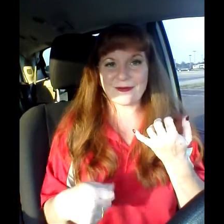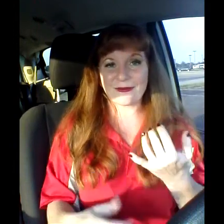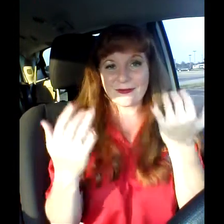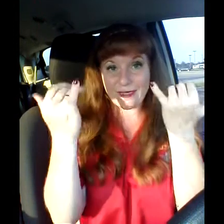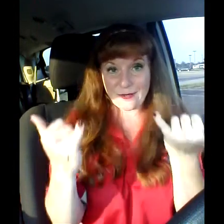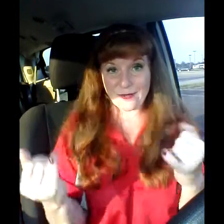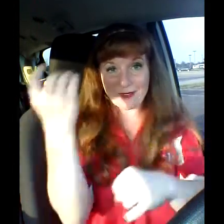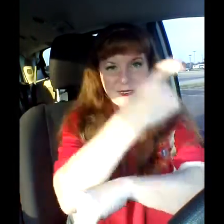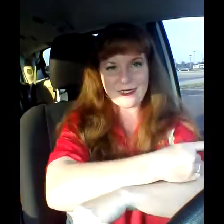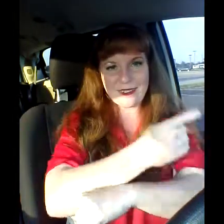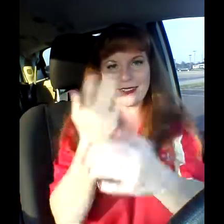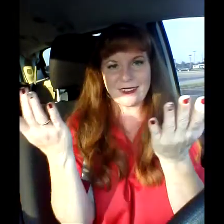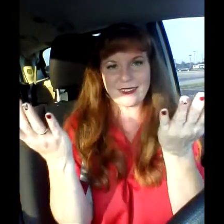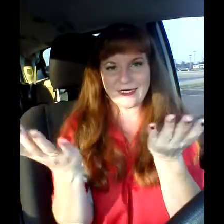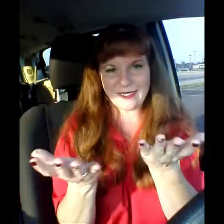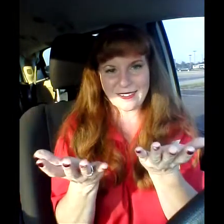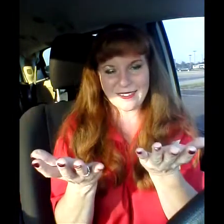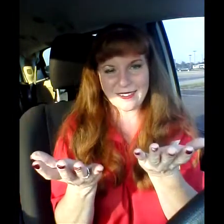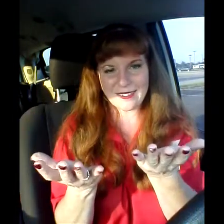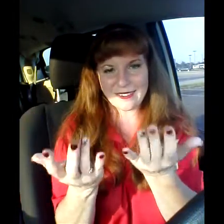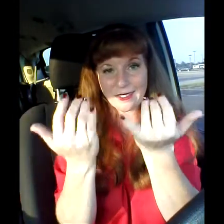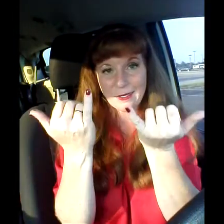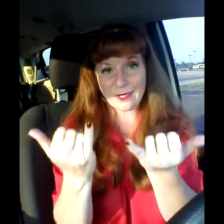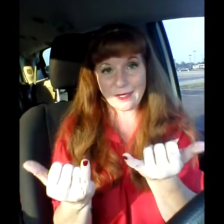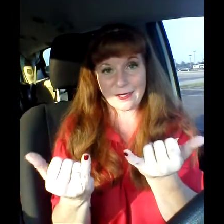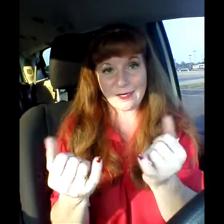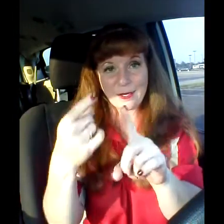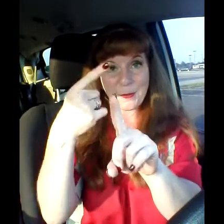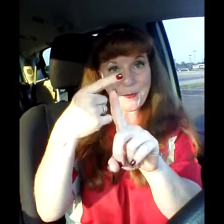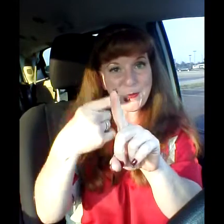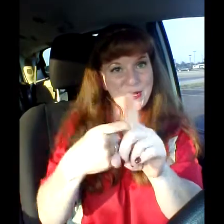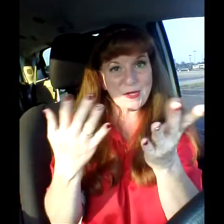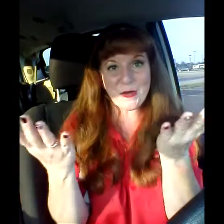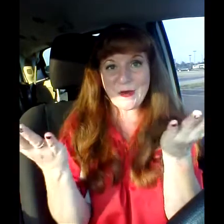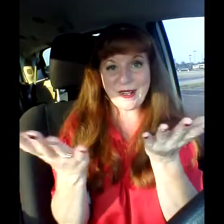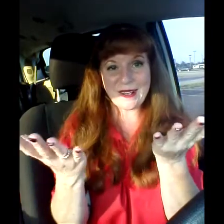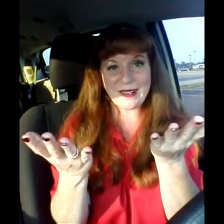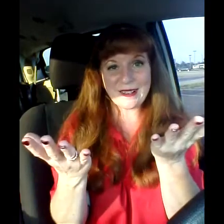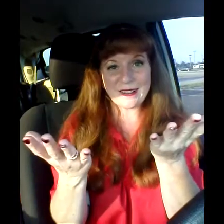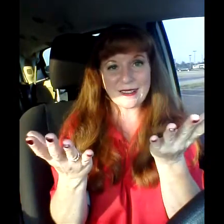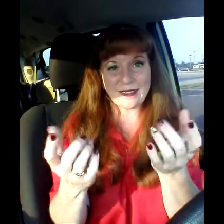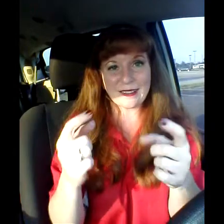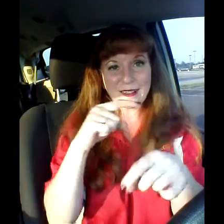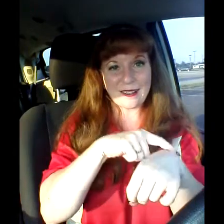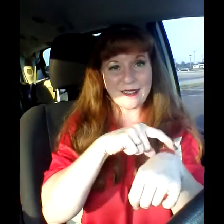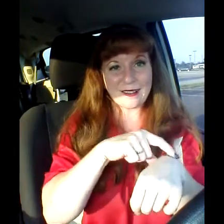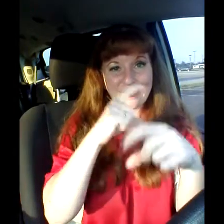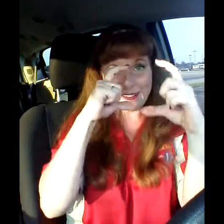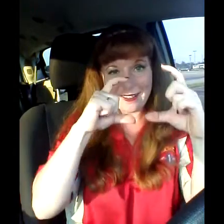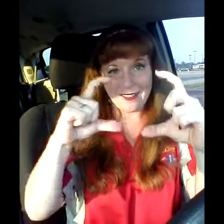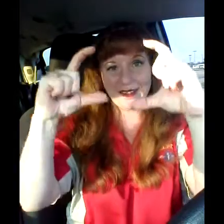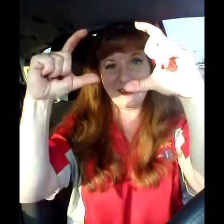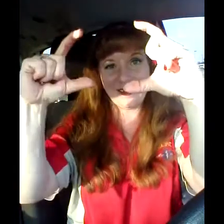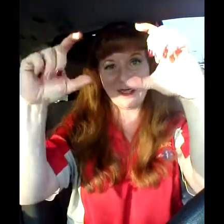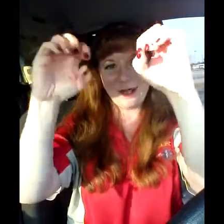What day is it And then what my hand This clock never seems